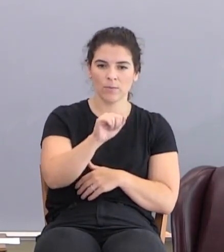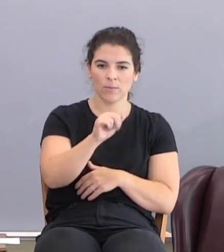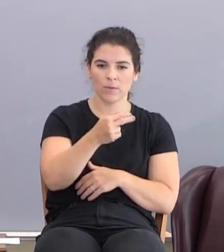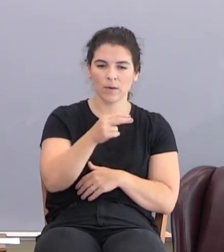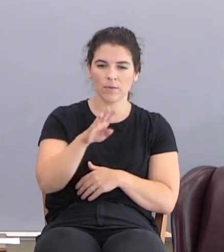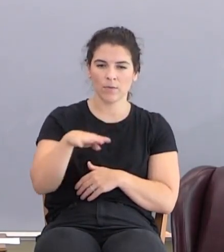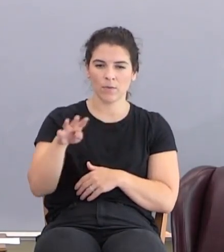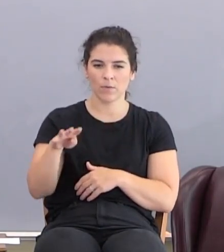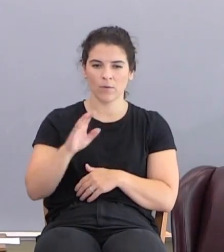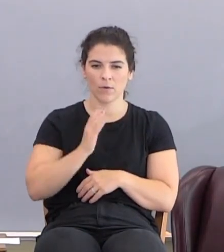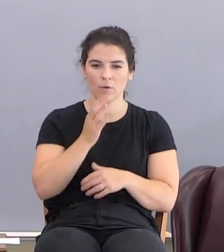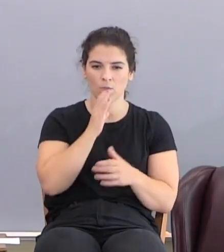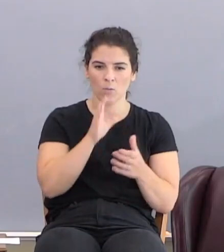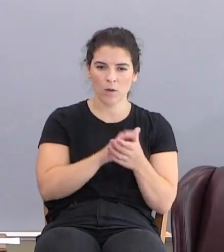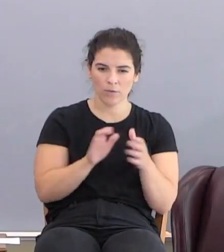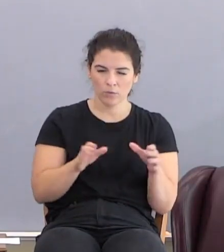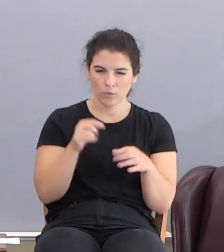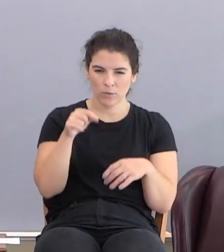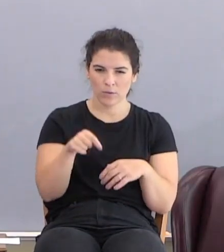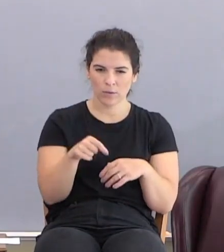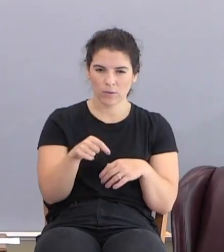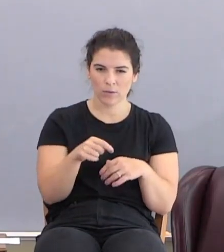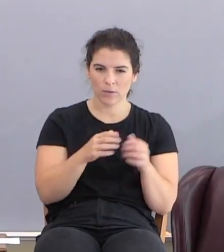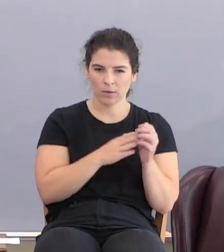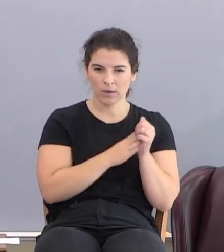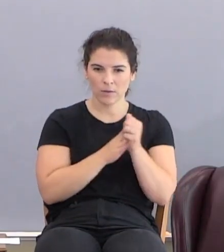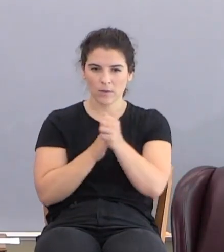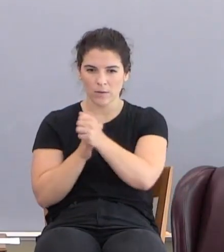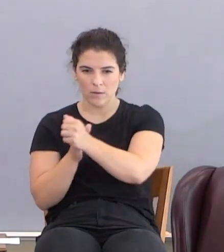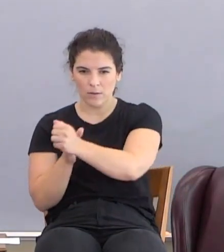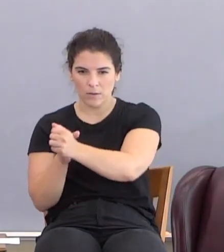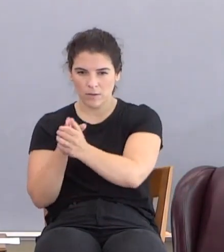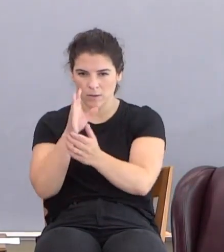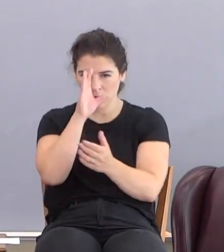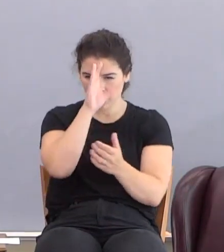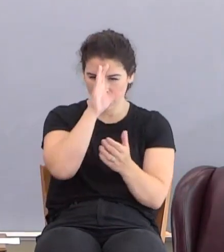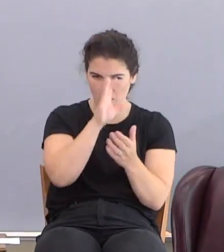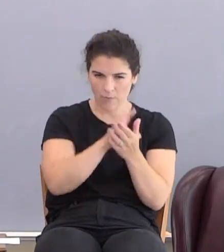Our wives are doing this. Leading the husbands around by the nose.